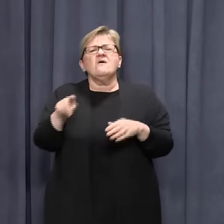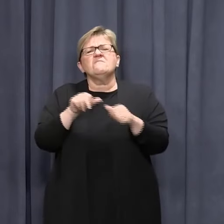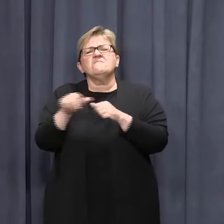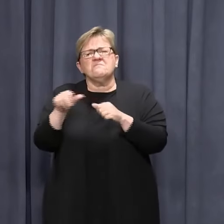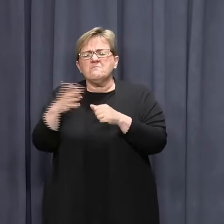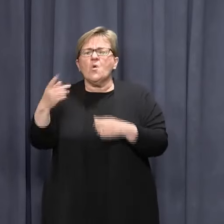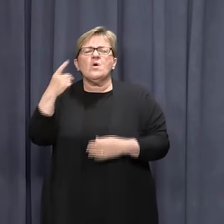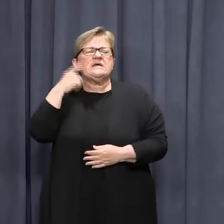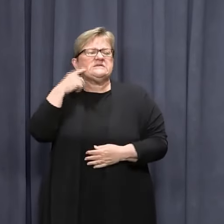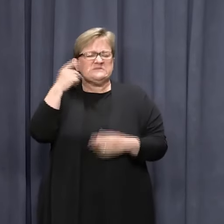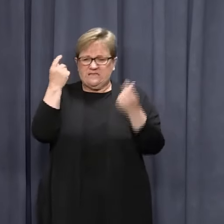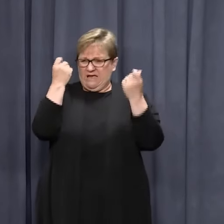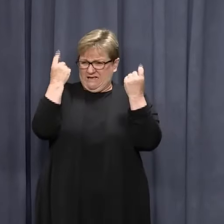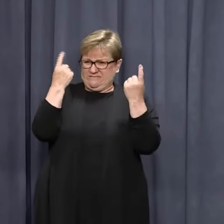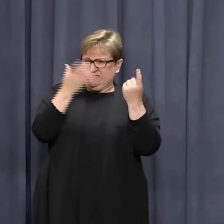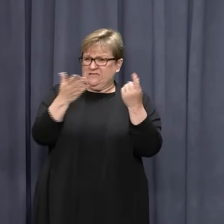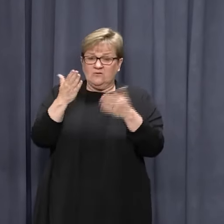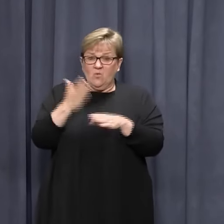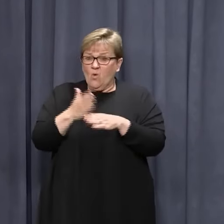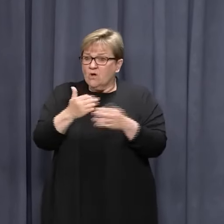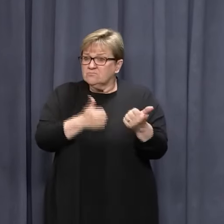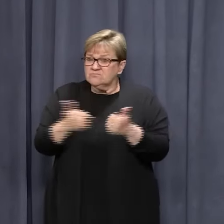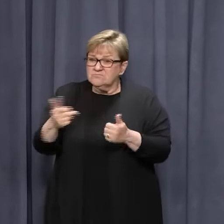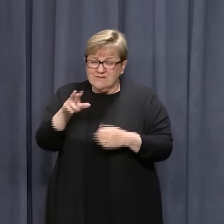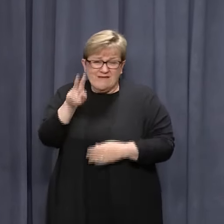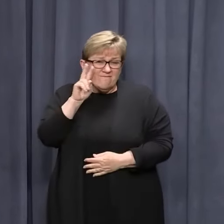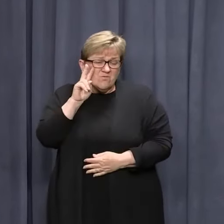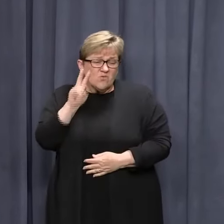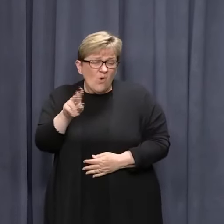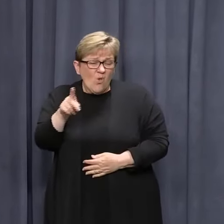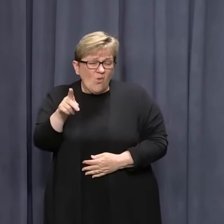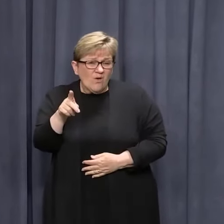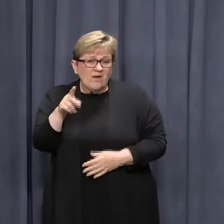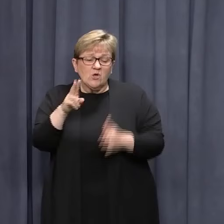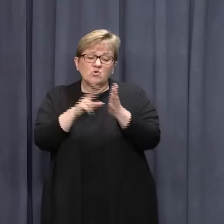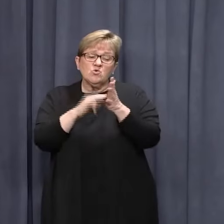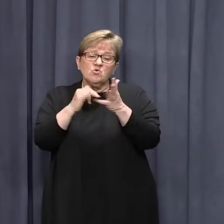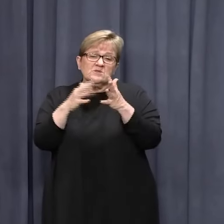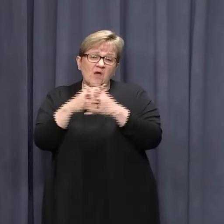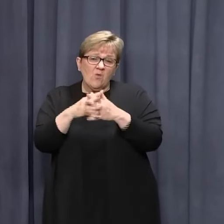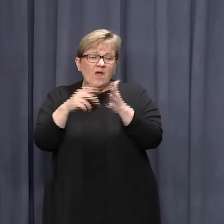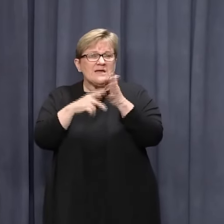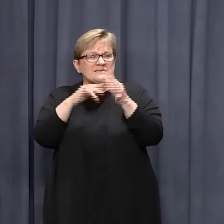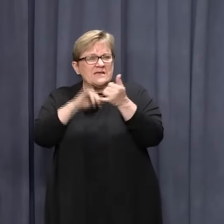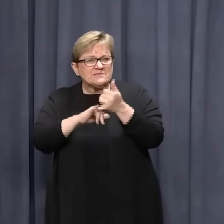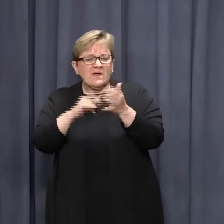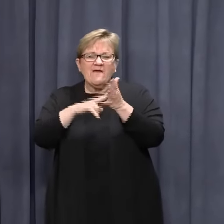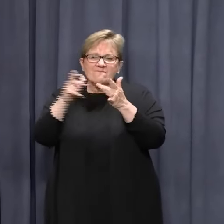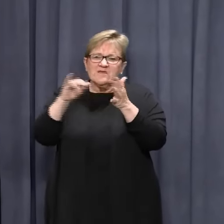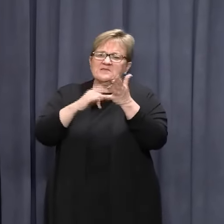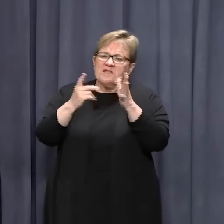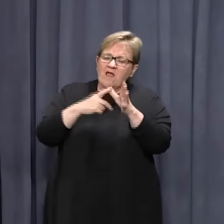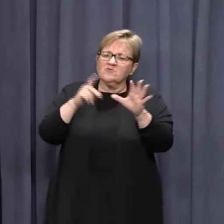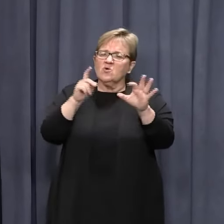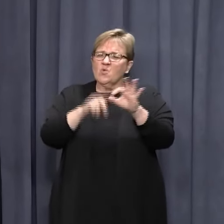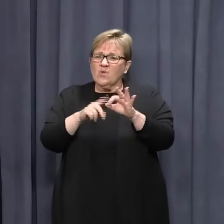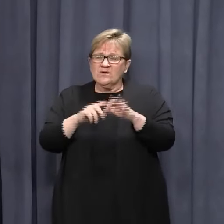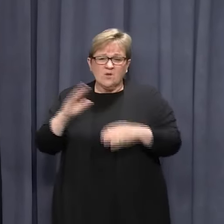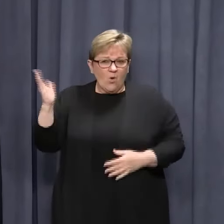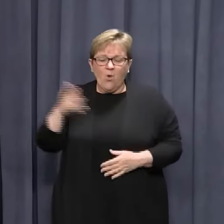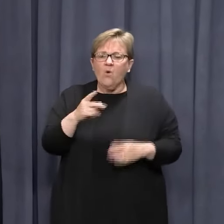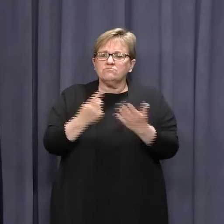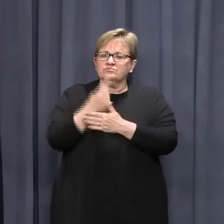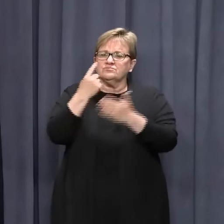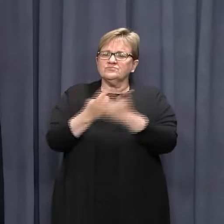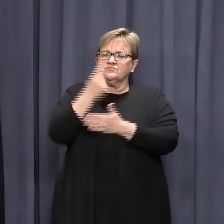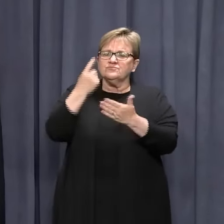easily understood. And it's obviously worked. If you have a look at New South Wales, Tasmania, Victoria, South Australia and Queensland, they've all had